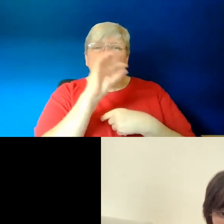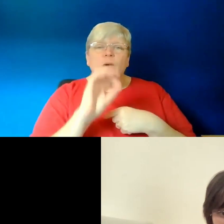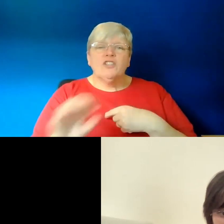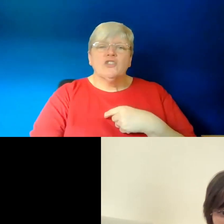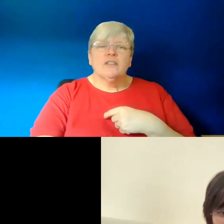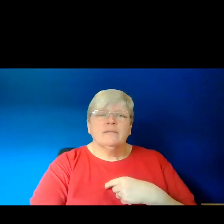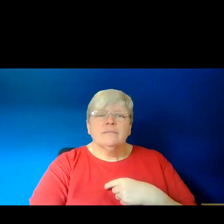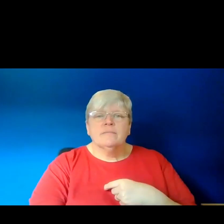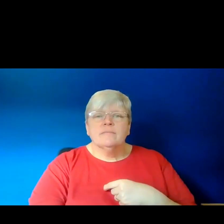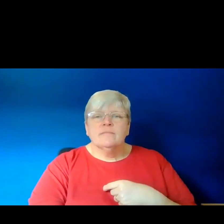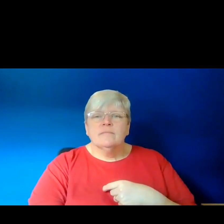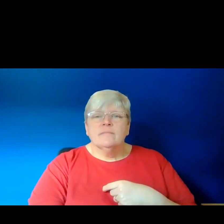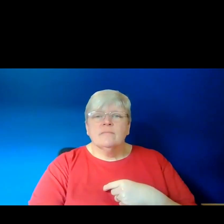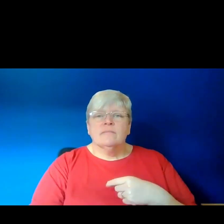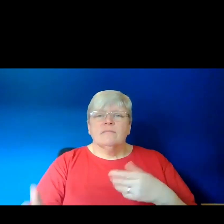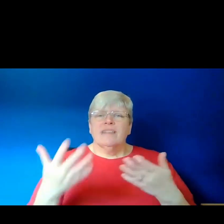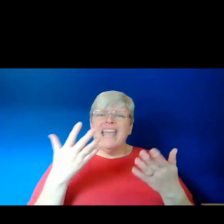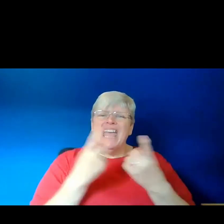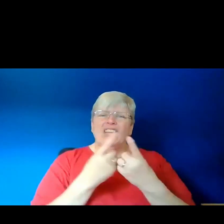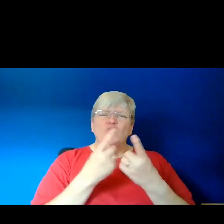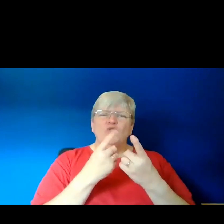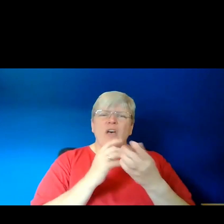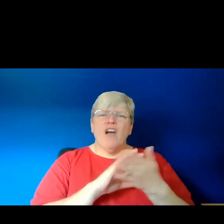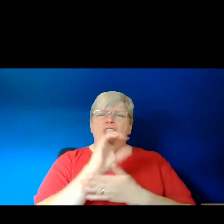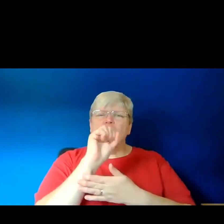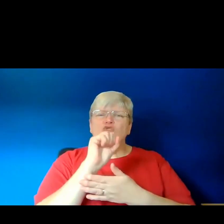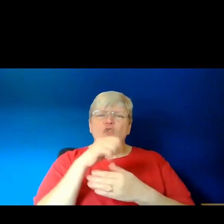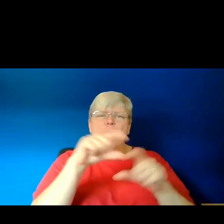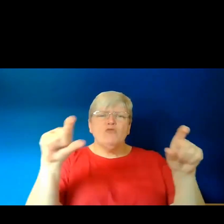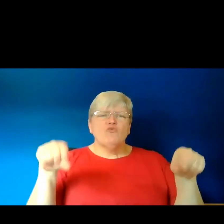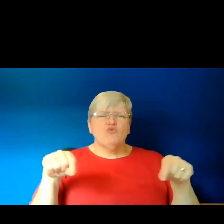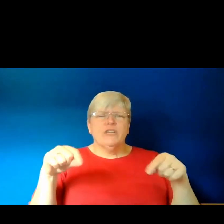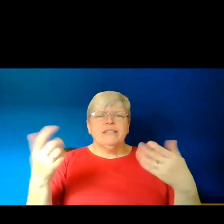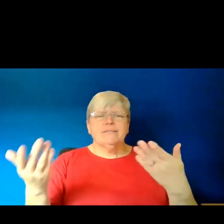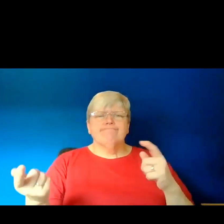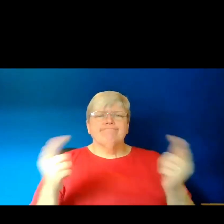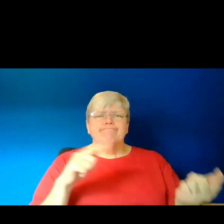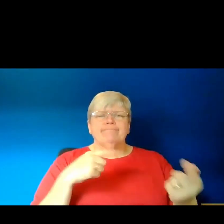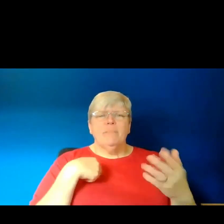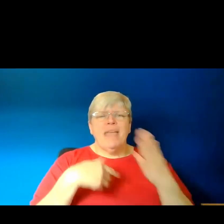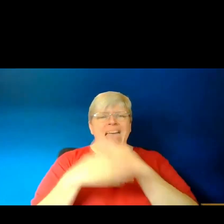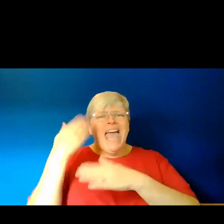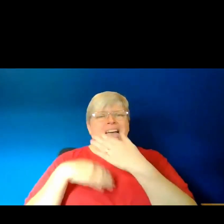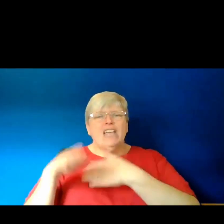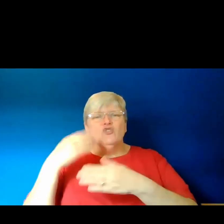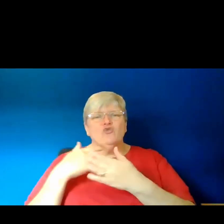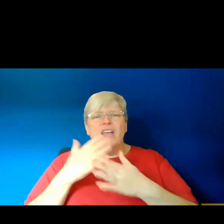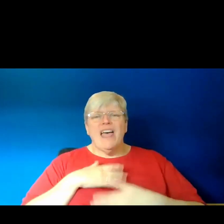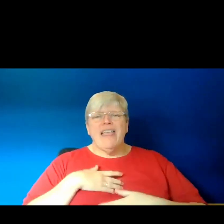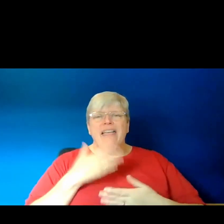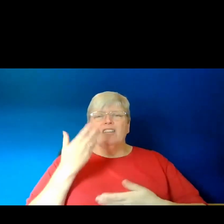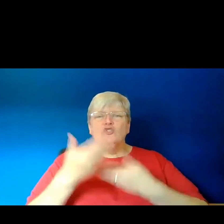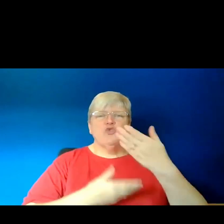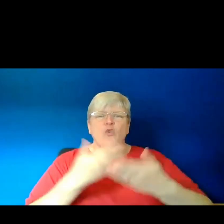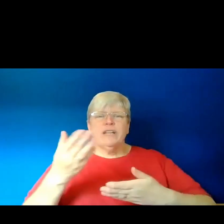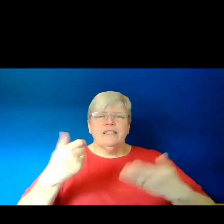So how do you feel we can handle issues of crossing cultural boundaries? As a history geek, stories from archaeology are a